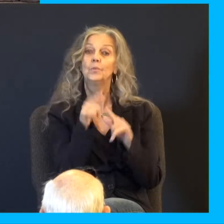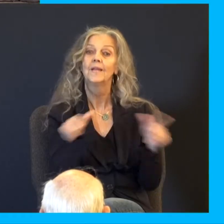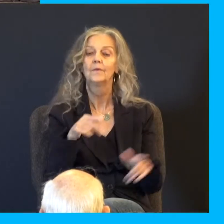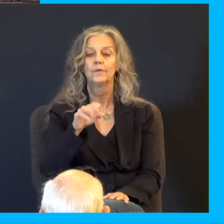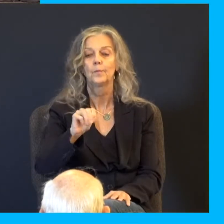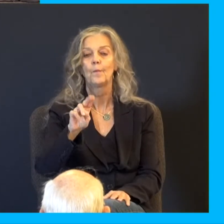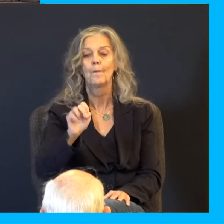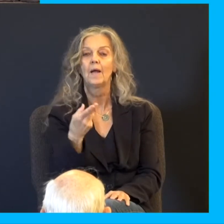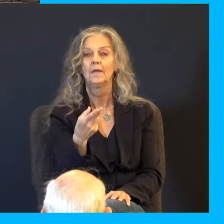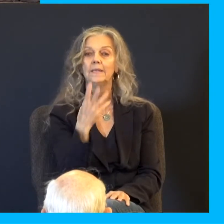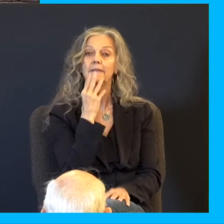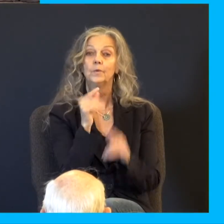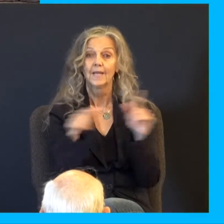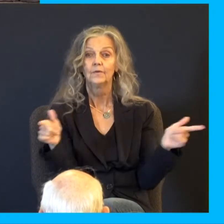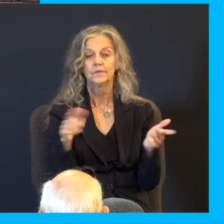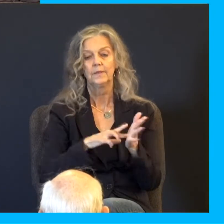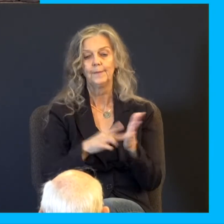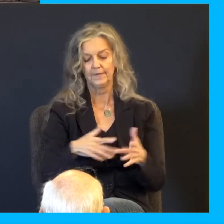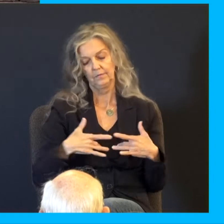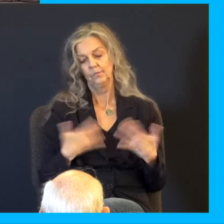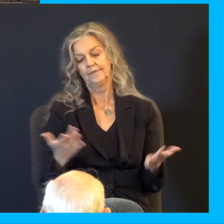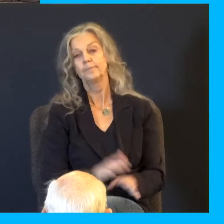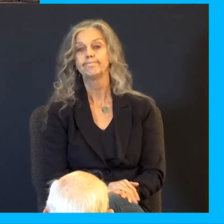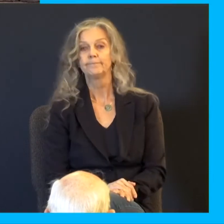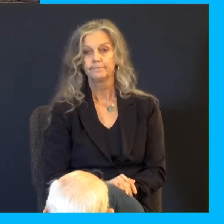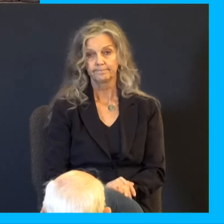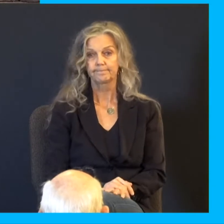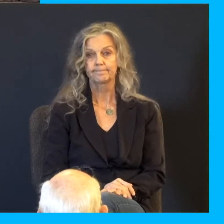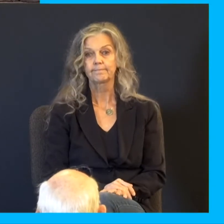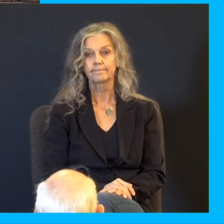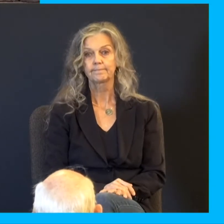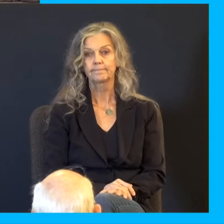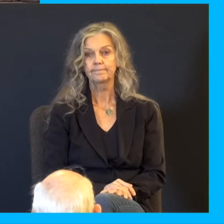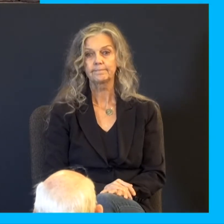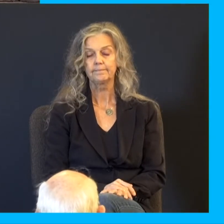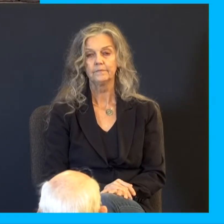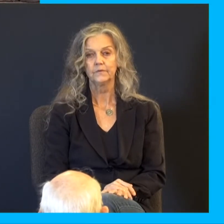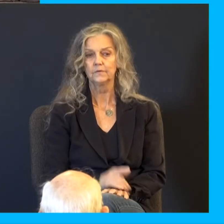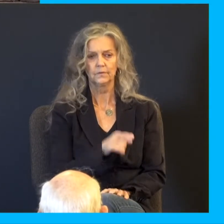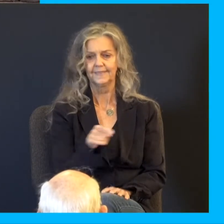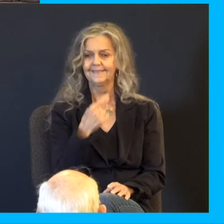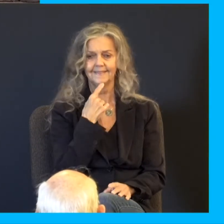quicker than that, instead of saying monish ma, you can just go, ma. So, try it sometime. And then they'll speak back, and you won't understand a word they said.